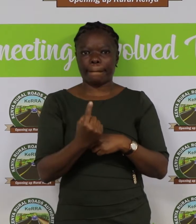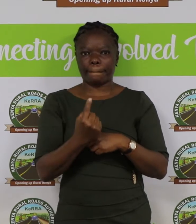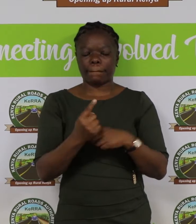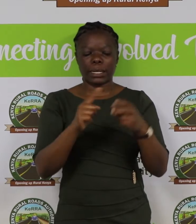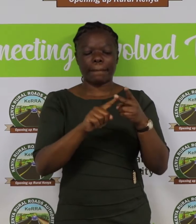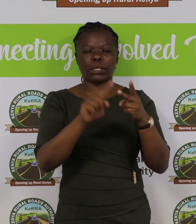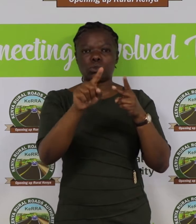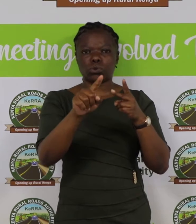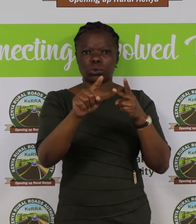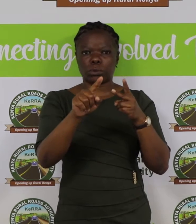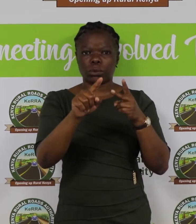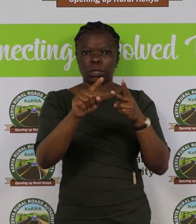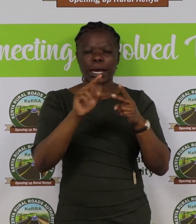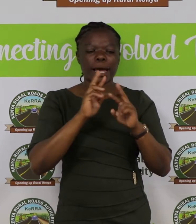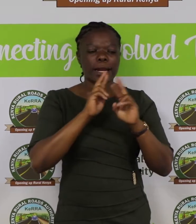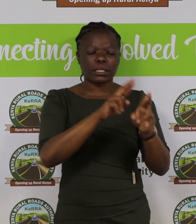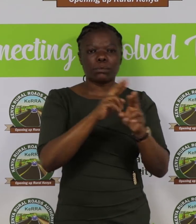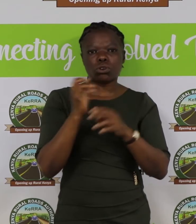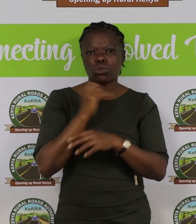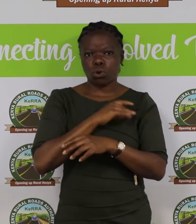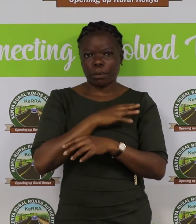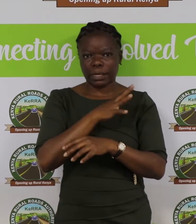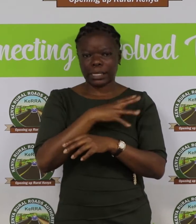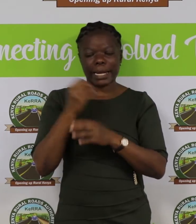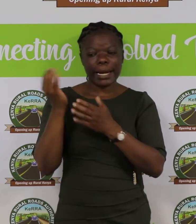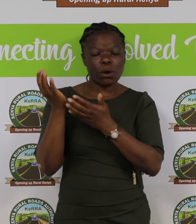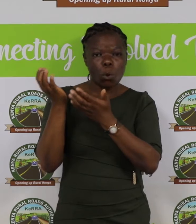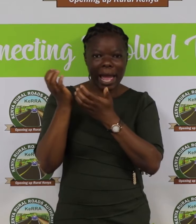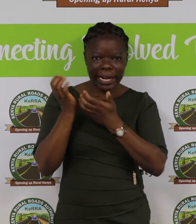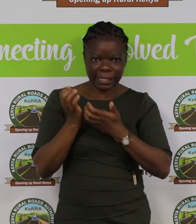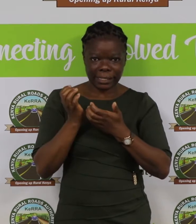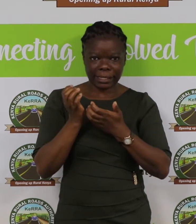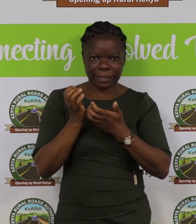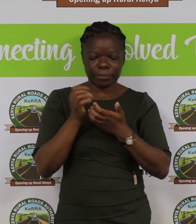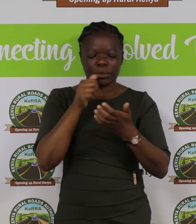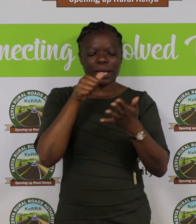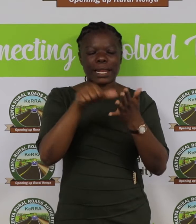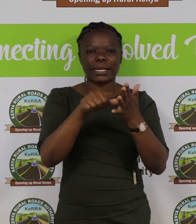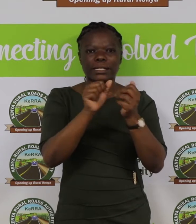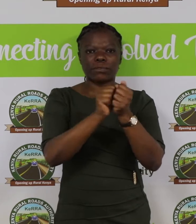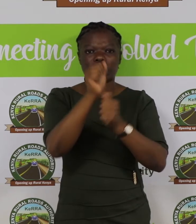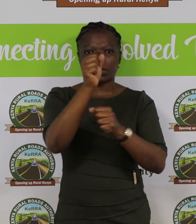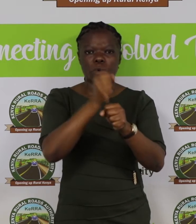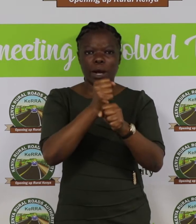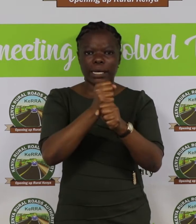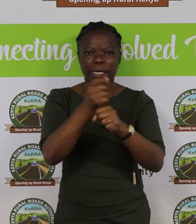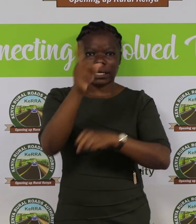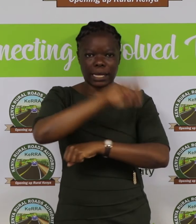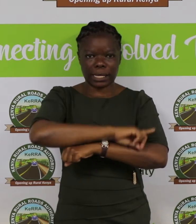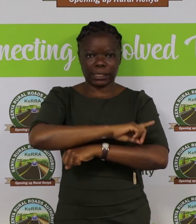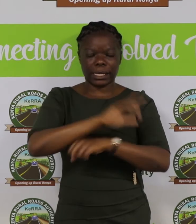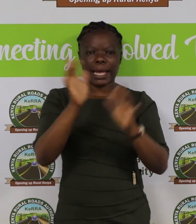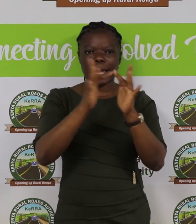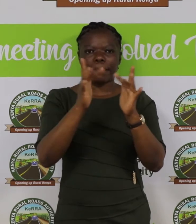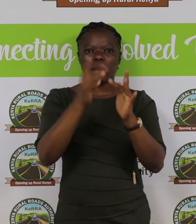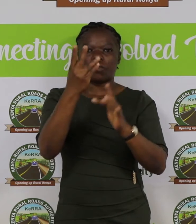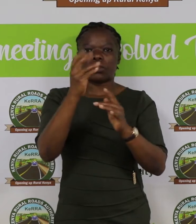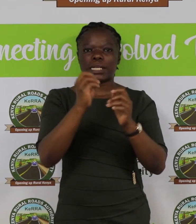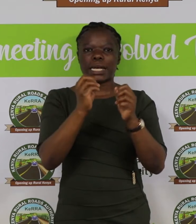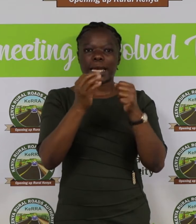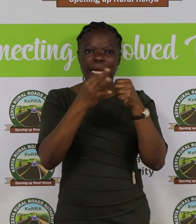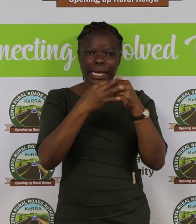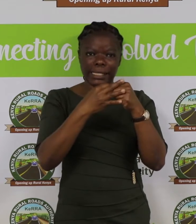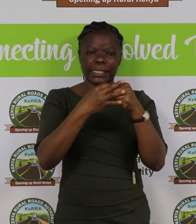2. Response to complaints and inquiries. Letters, 15 working days, email 48 hours,